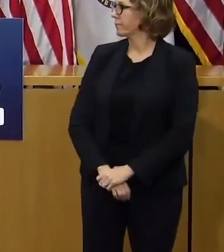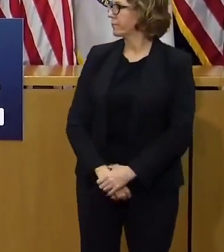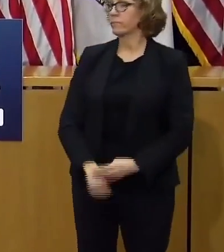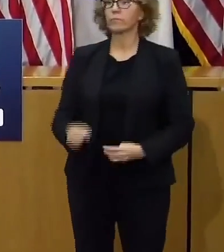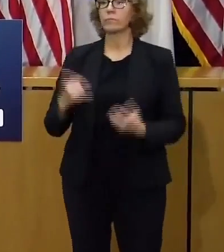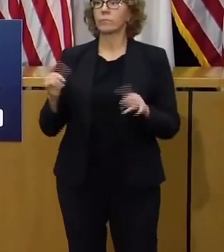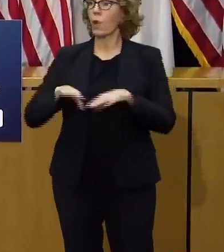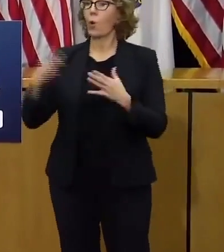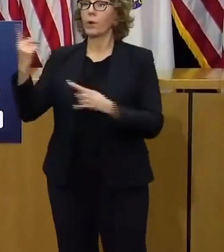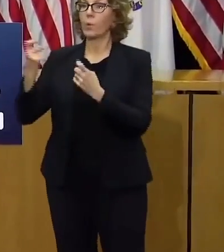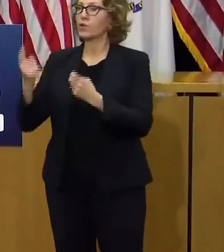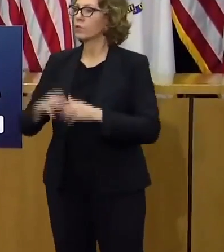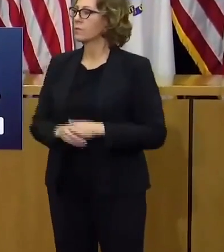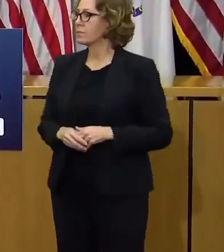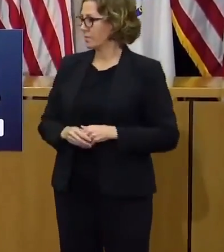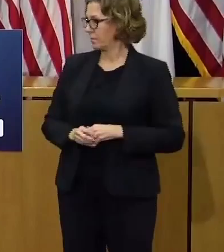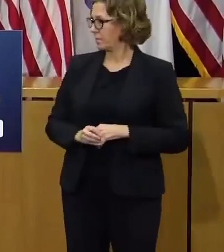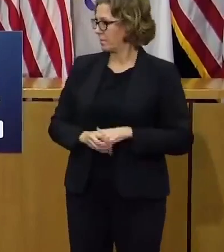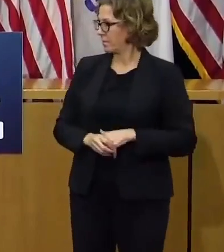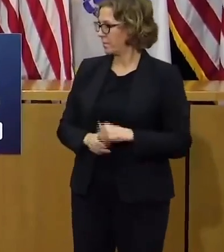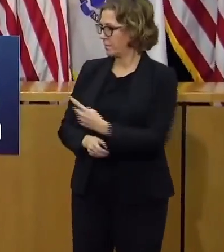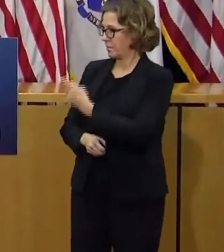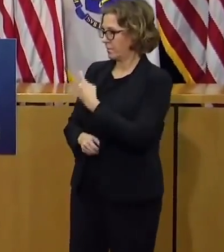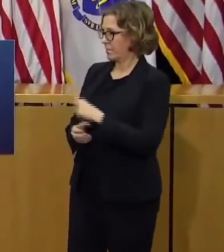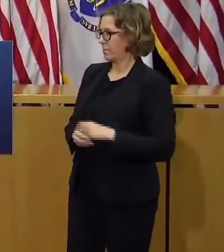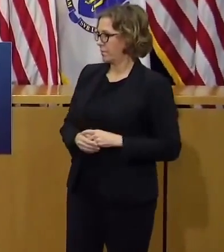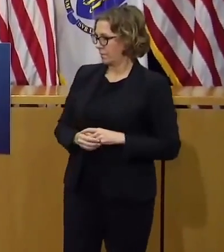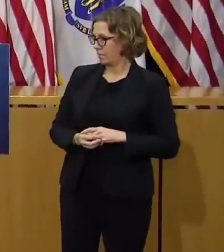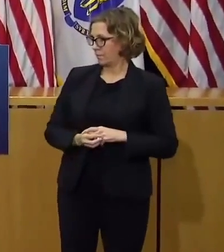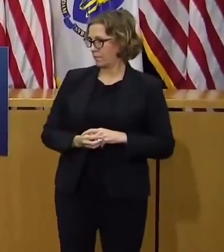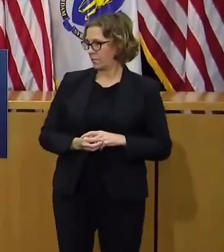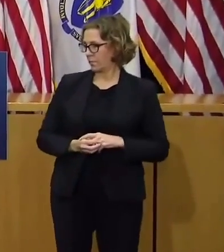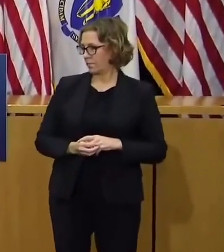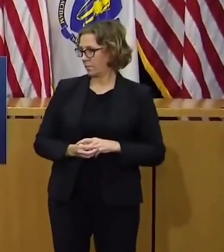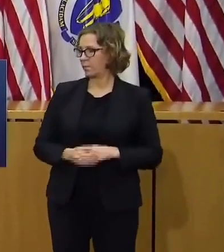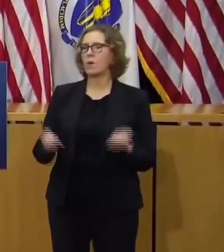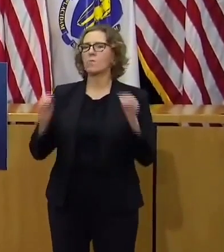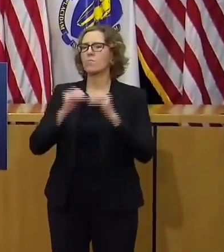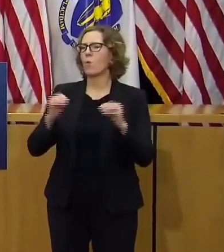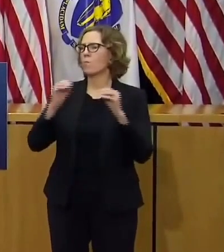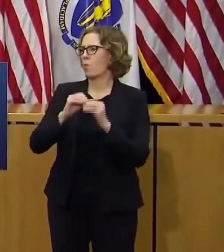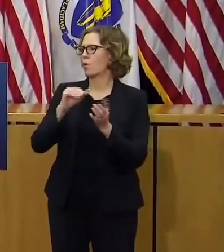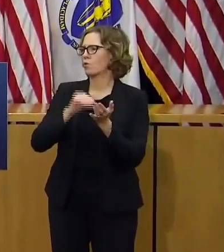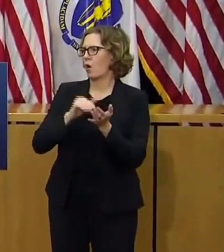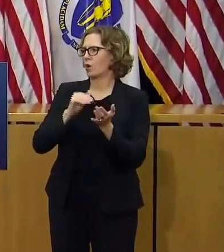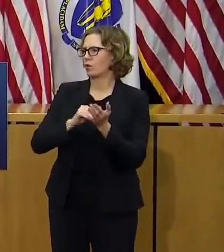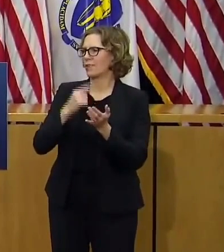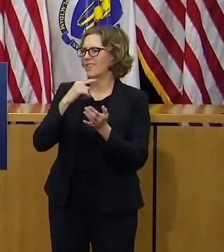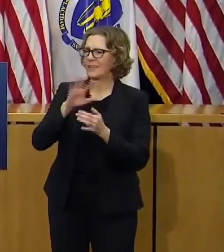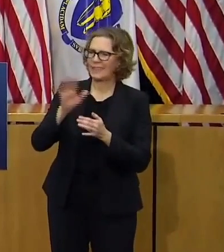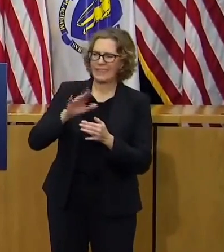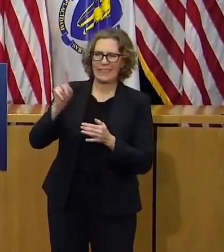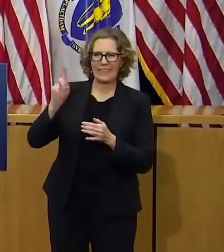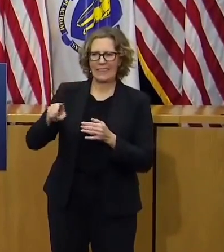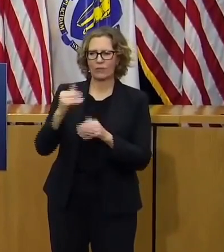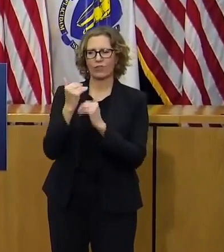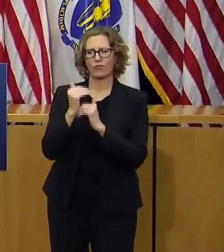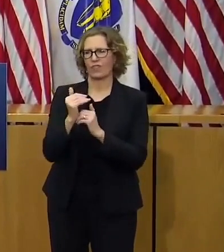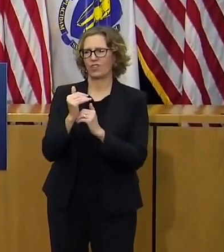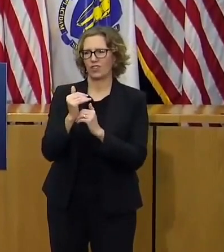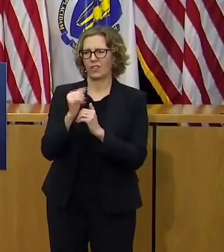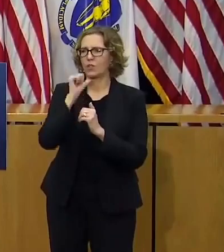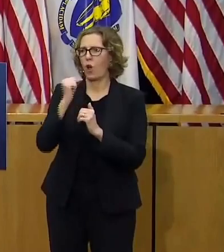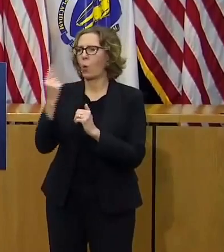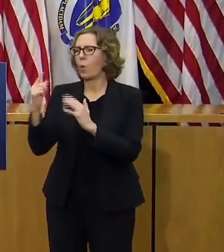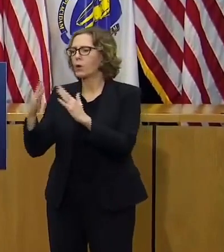questions more doctors and mayors say restrictions are needed on a statewide level and not patchwork of community